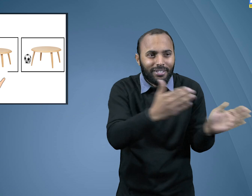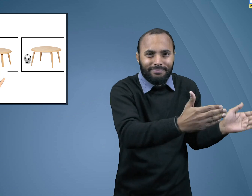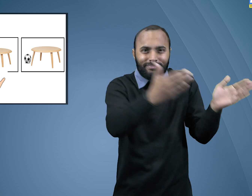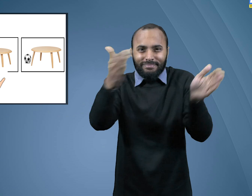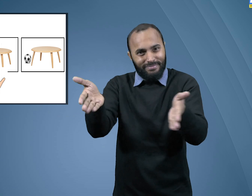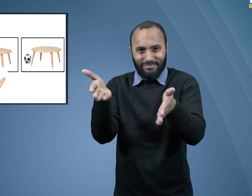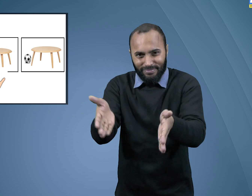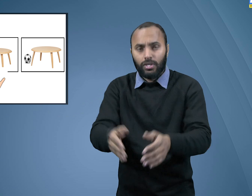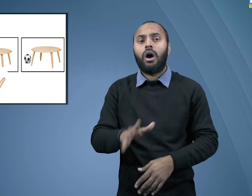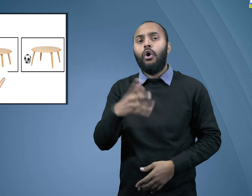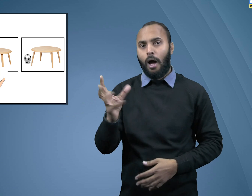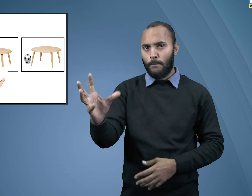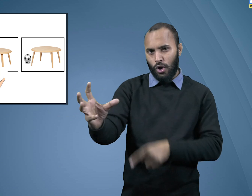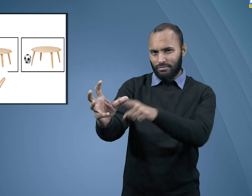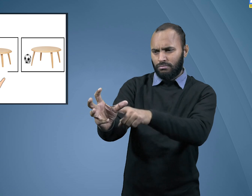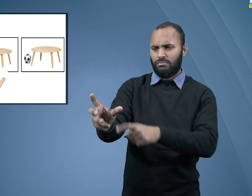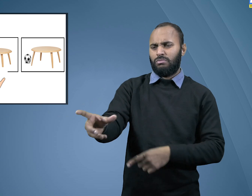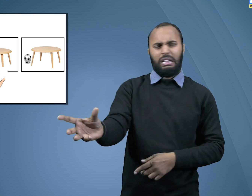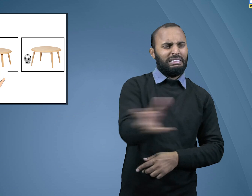to apply force in picking it up to move.